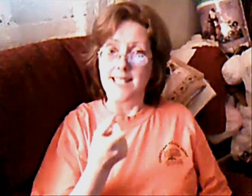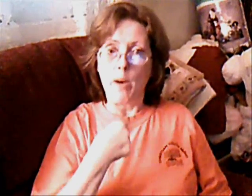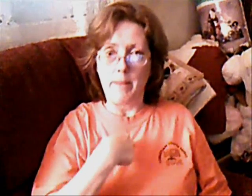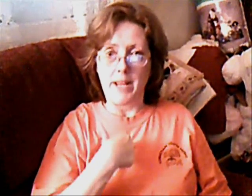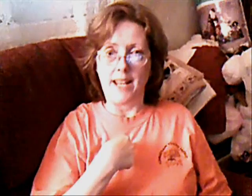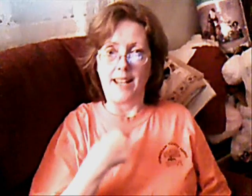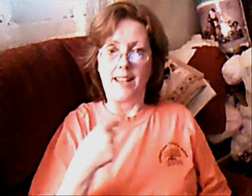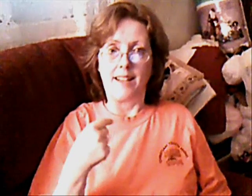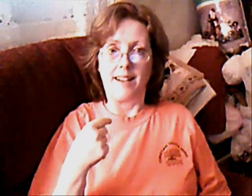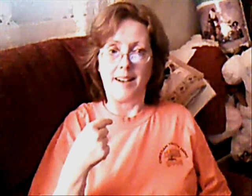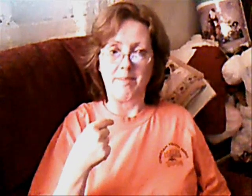sin.